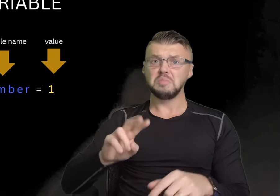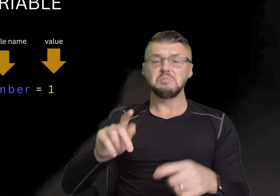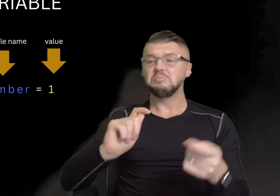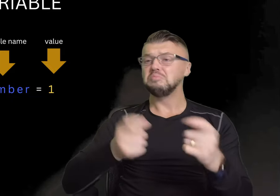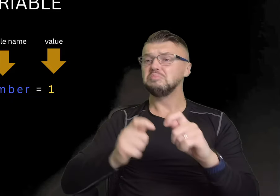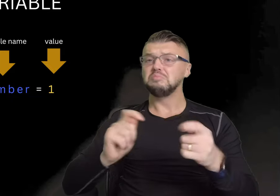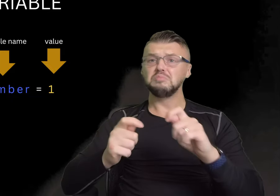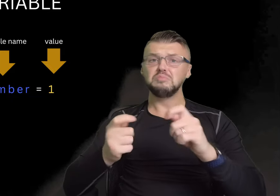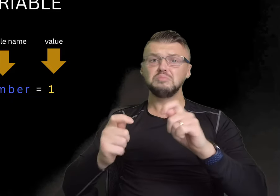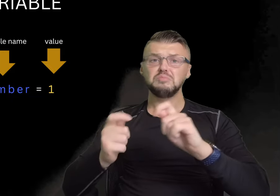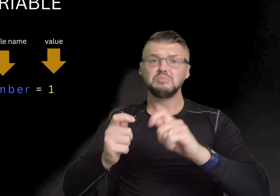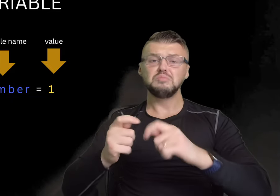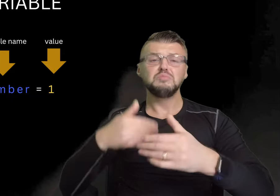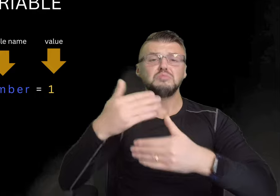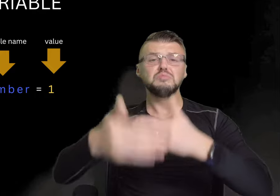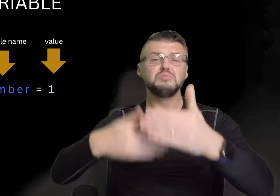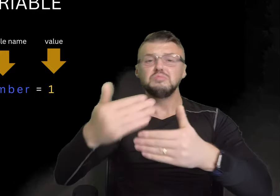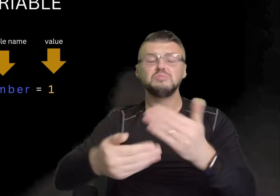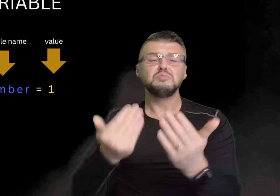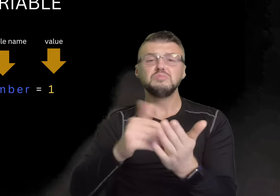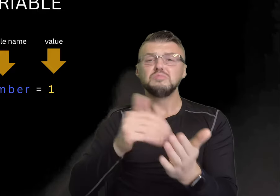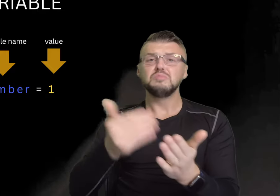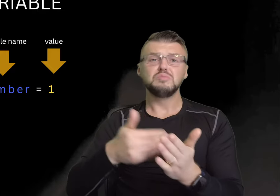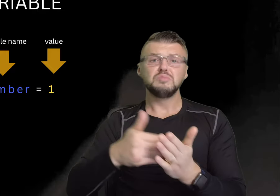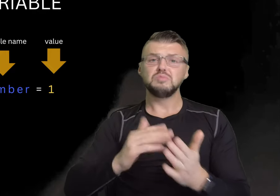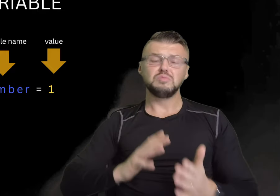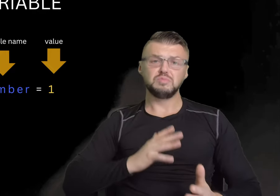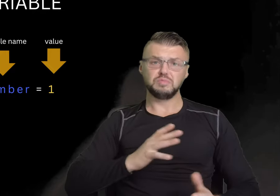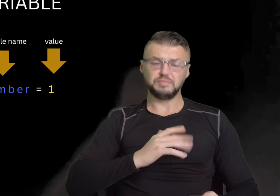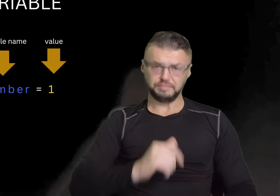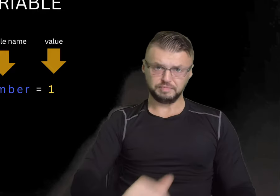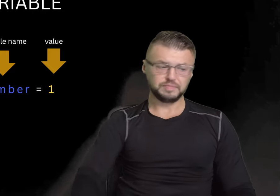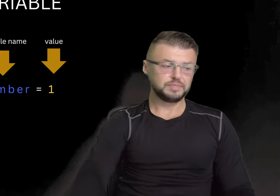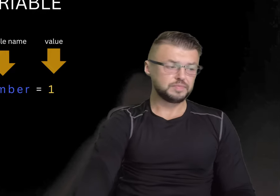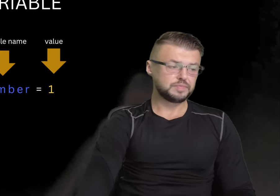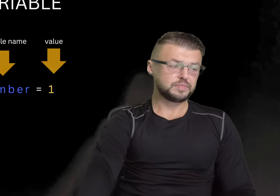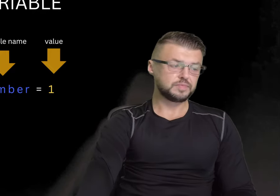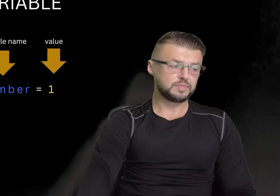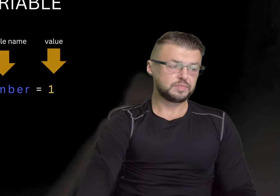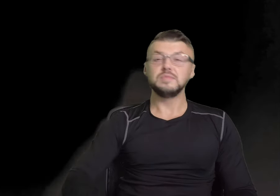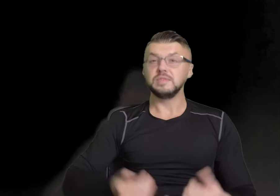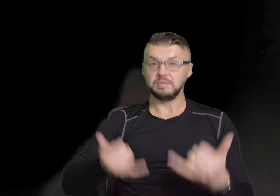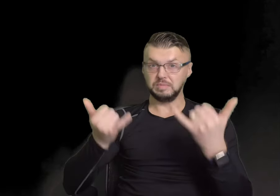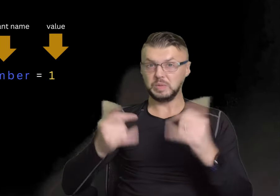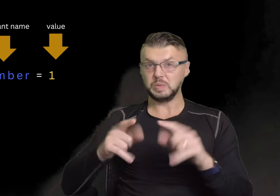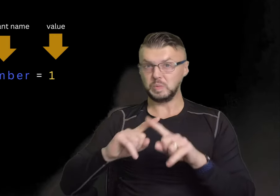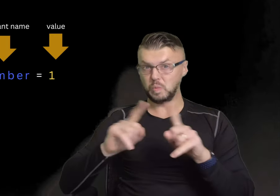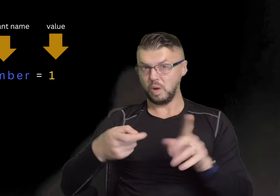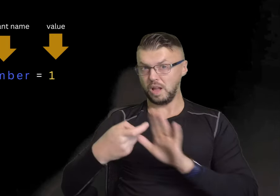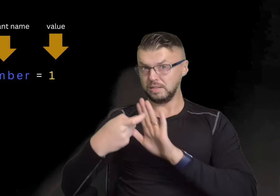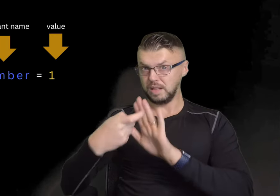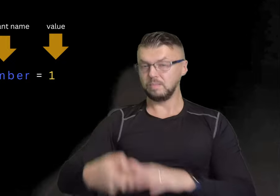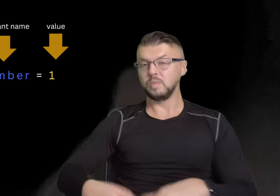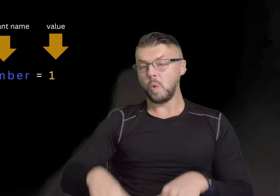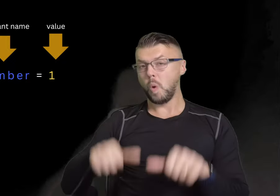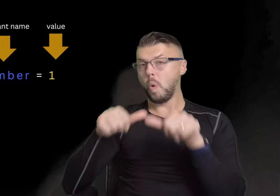And as a variable it can be changed over and over again in our program. Now let's talk about constants.